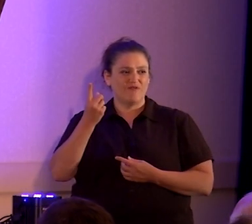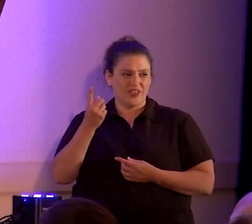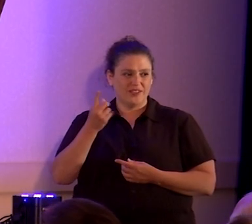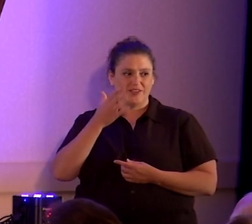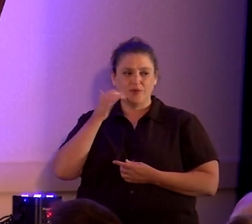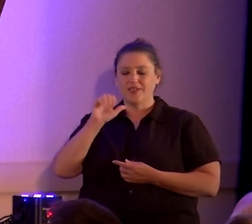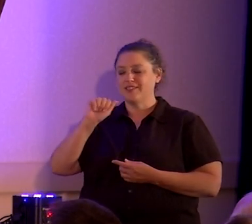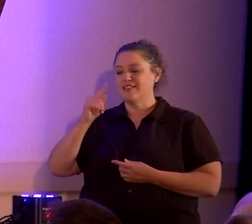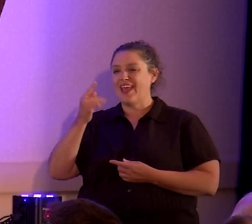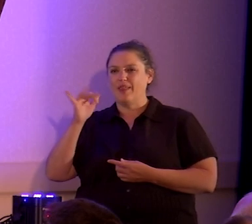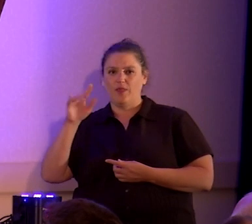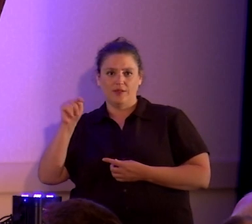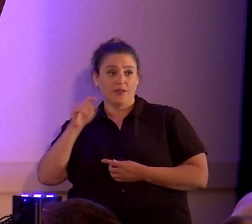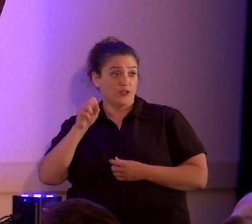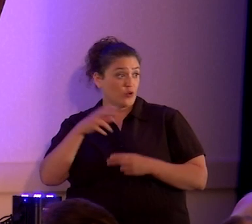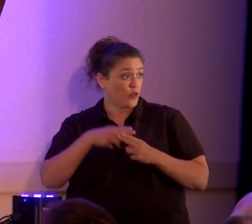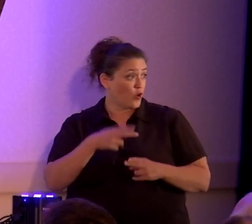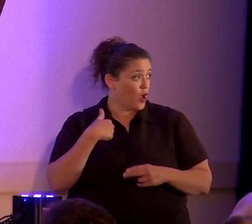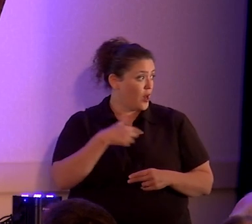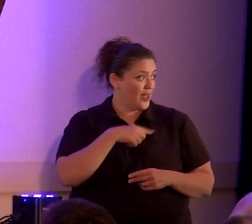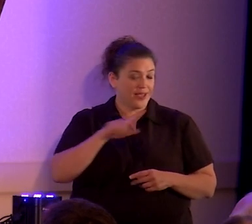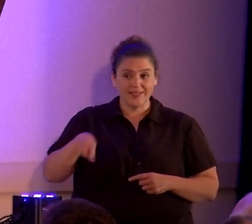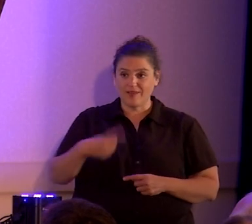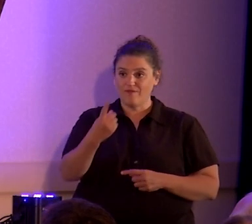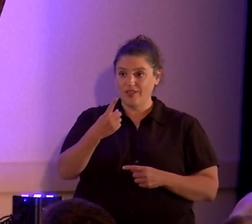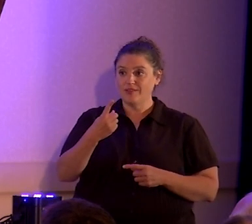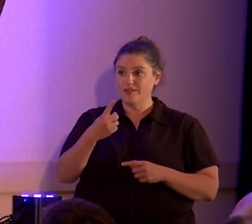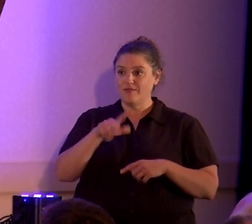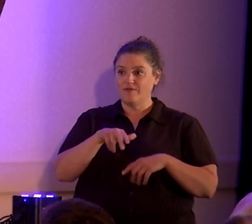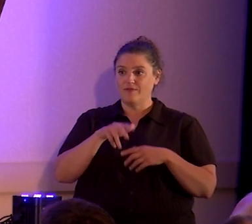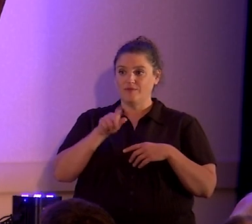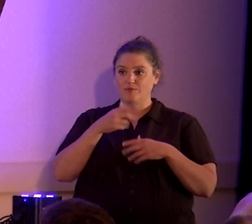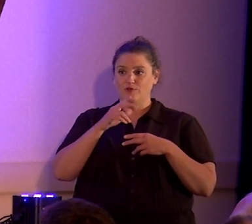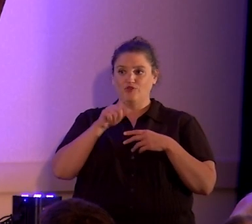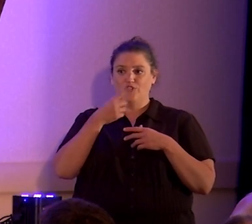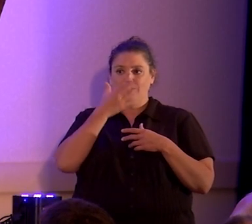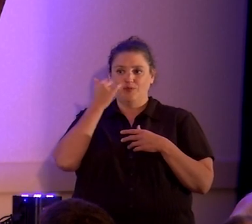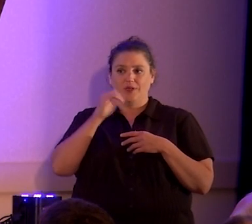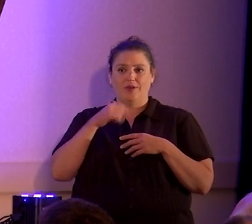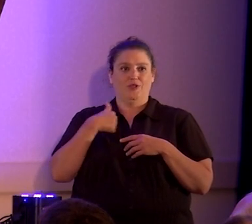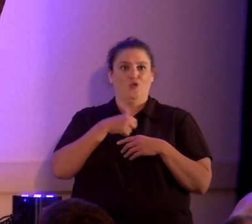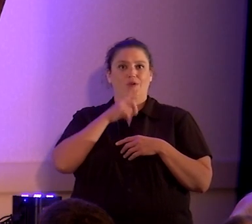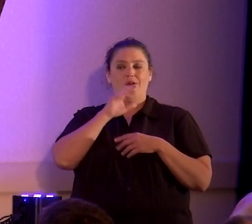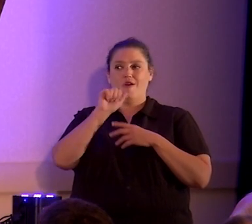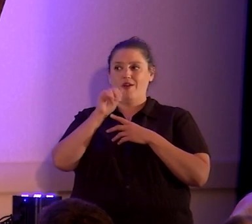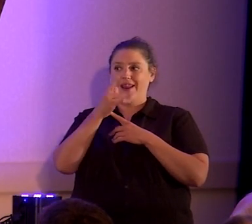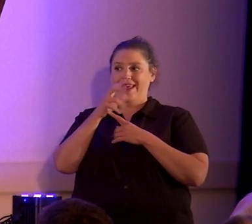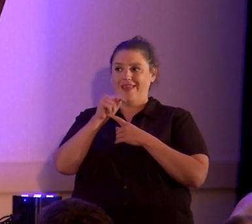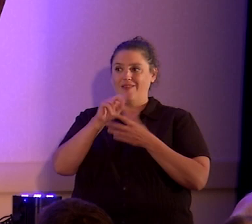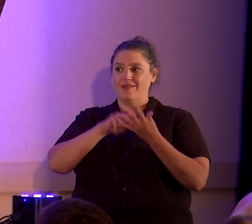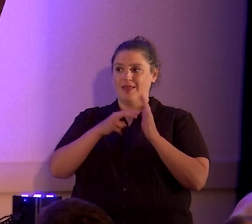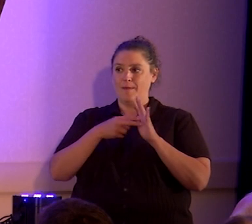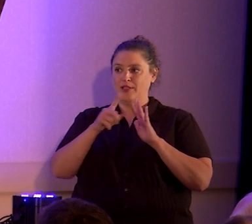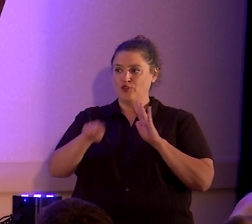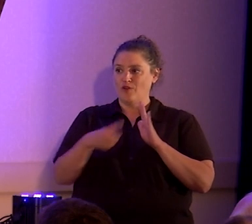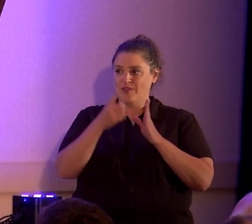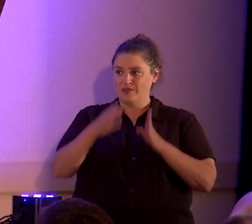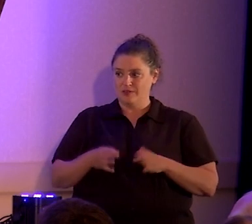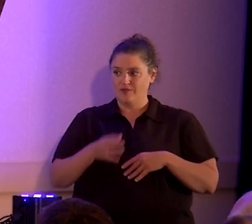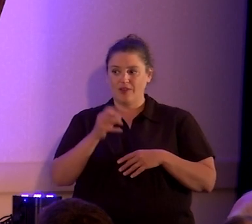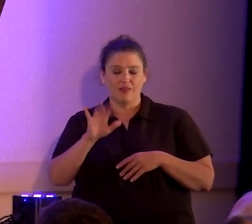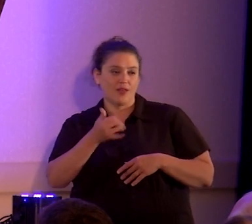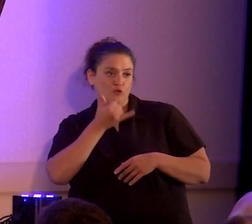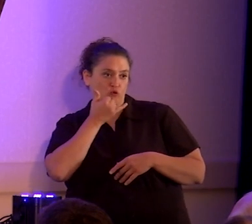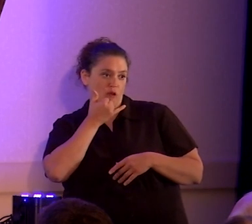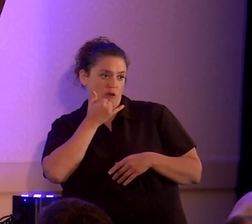So, they're calling us offensive by nature, by the mere fact that we call ourselves atheists, and that's